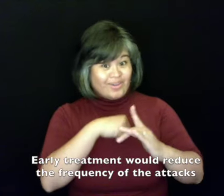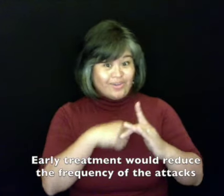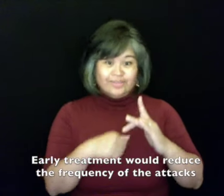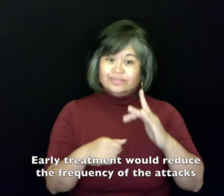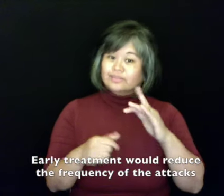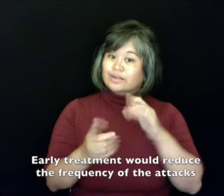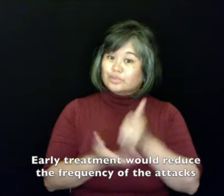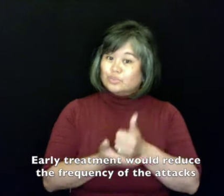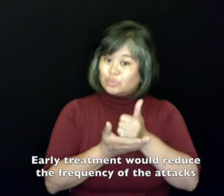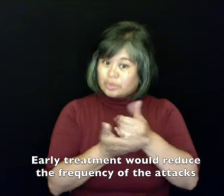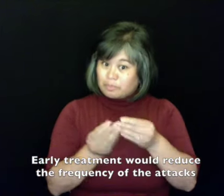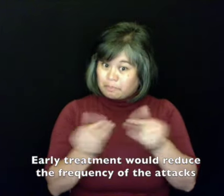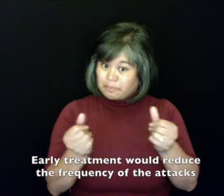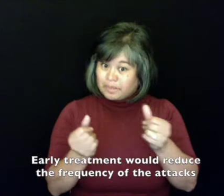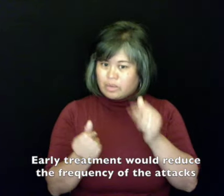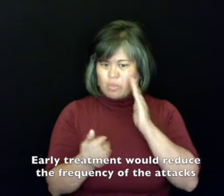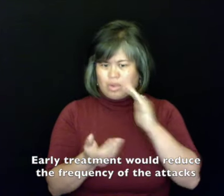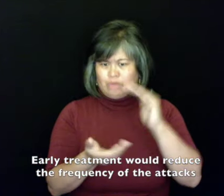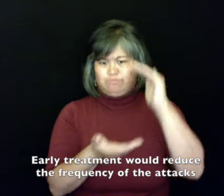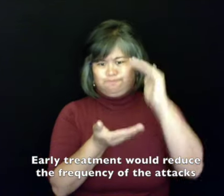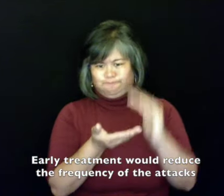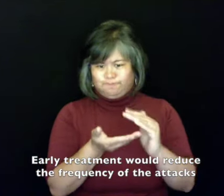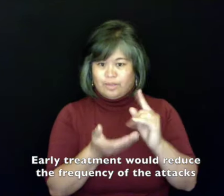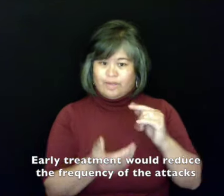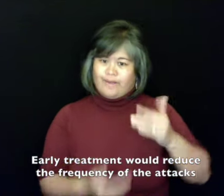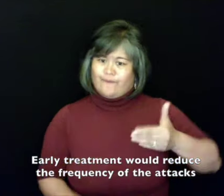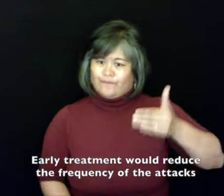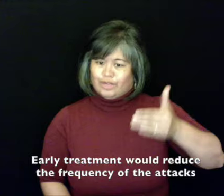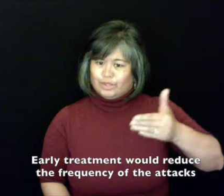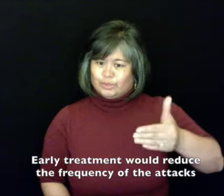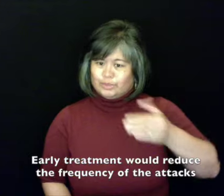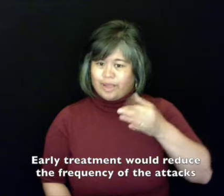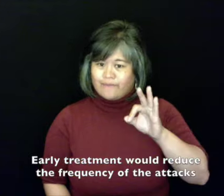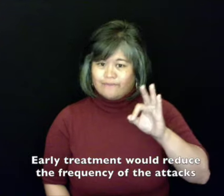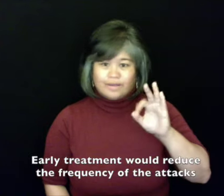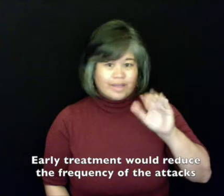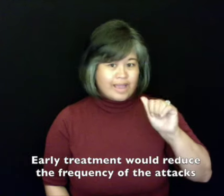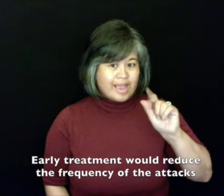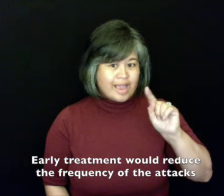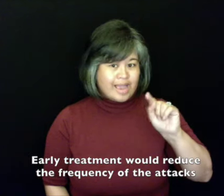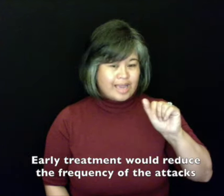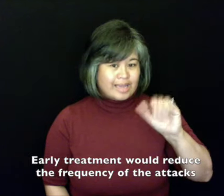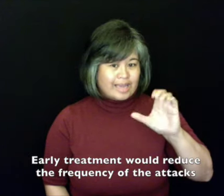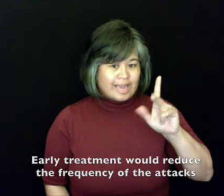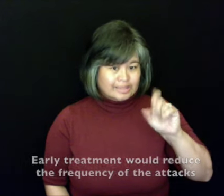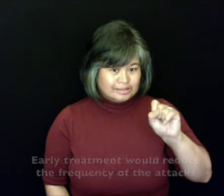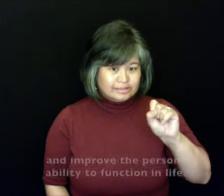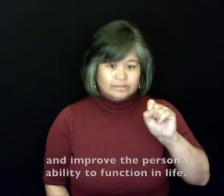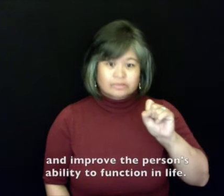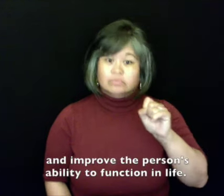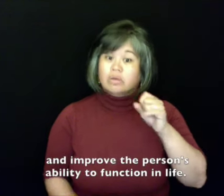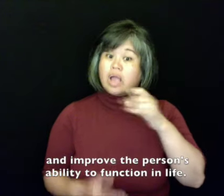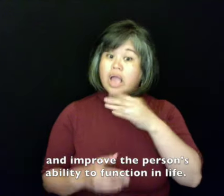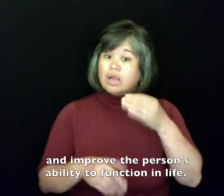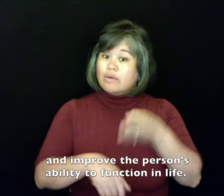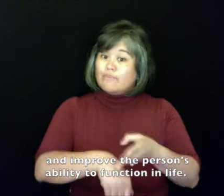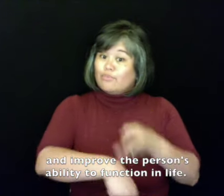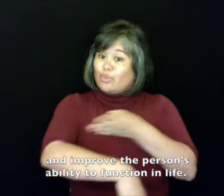Early treatment will reduce the frequency of the attacks and improve